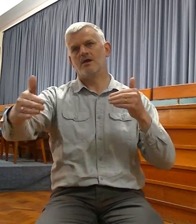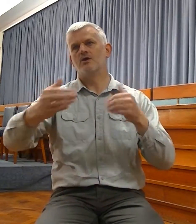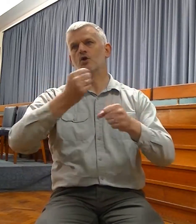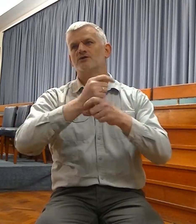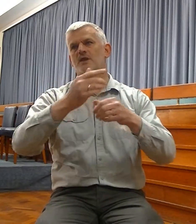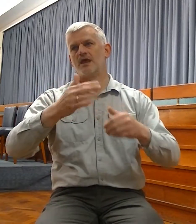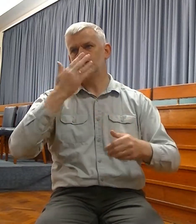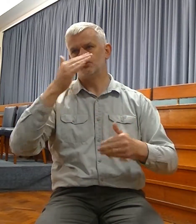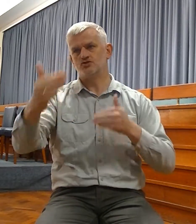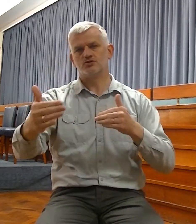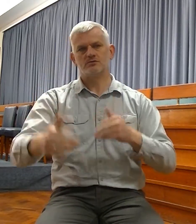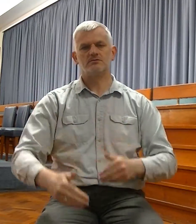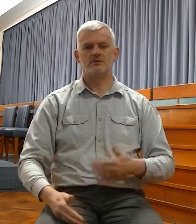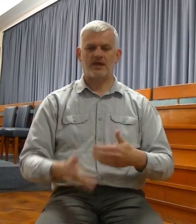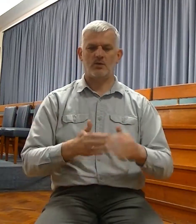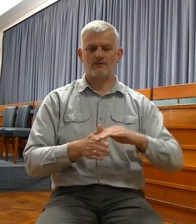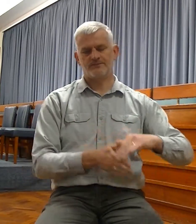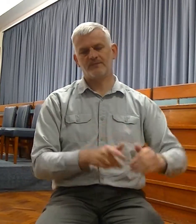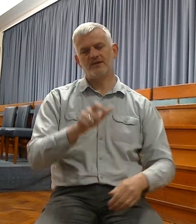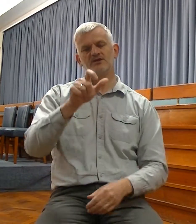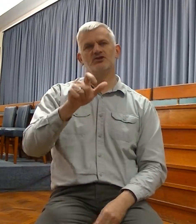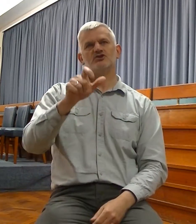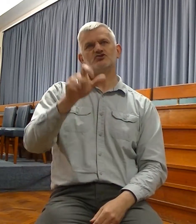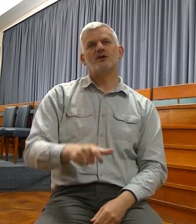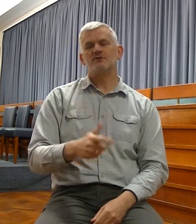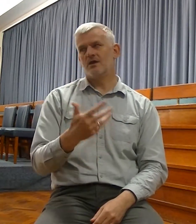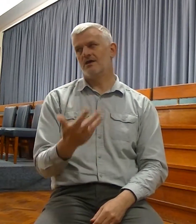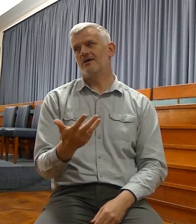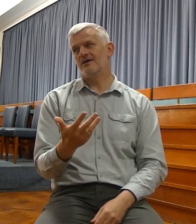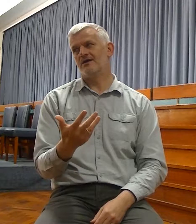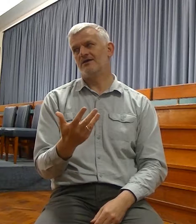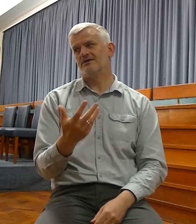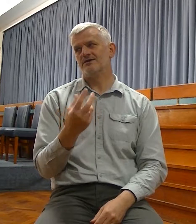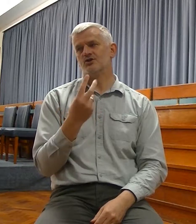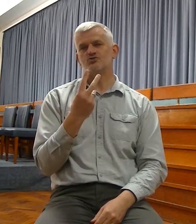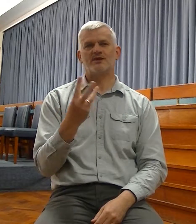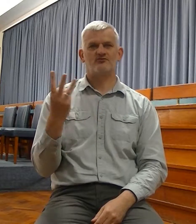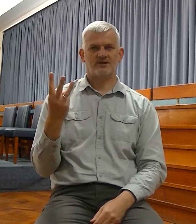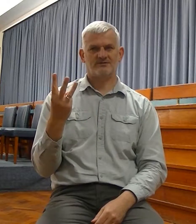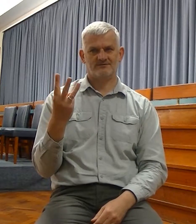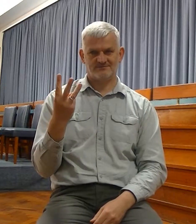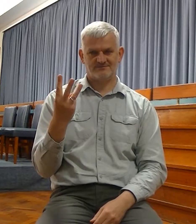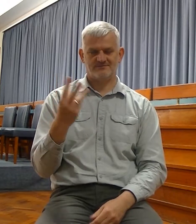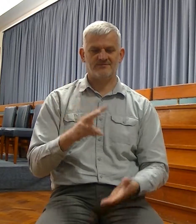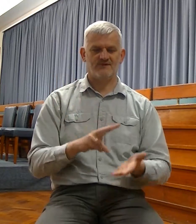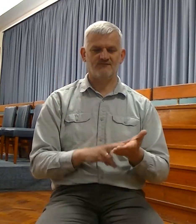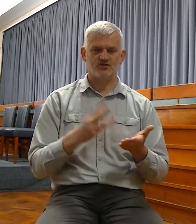rapidly. But these things are tremendous predictions. And I read from verse 3 of chapter